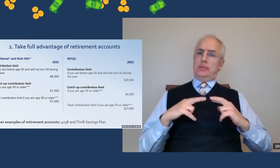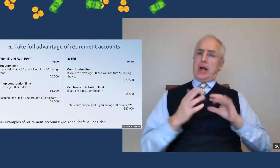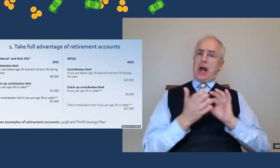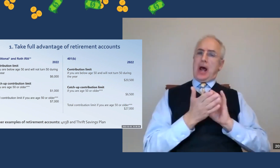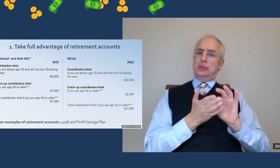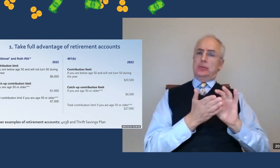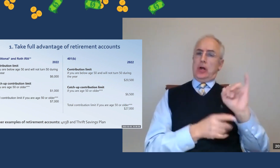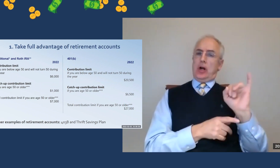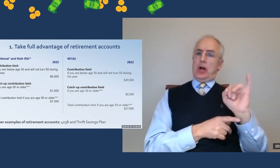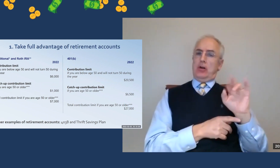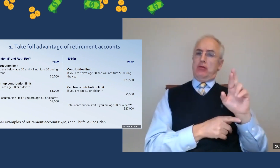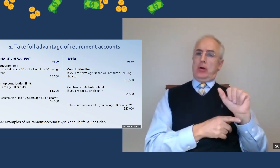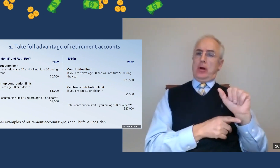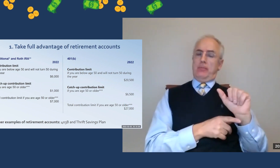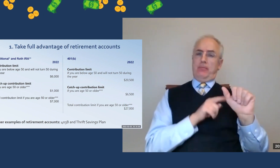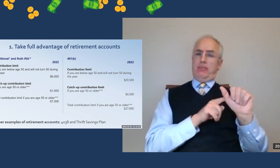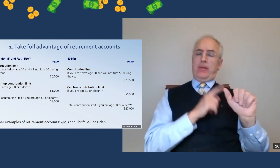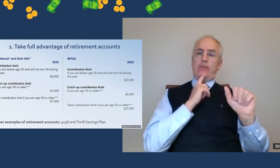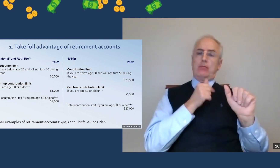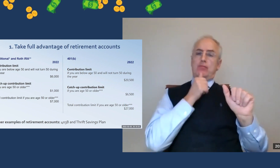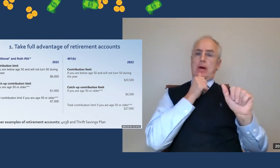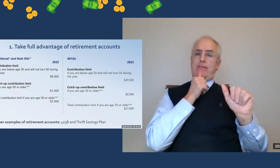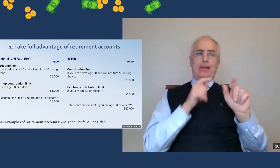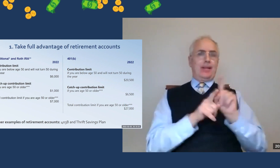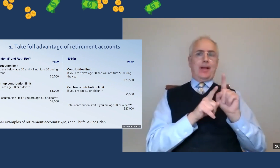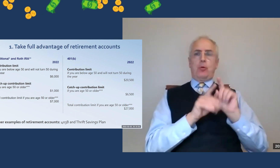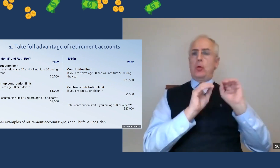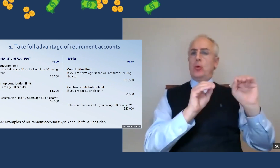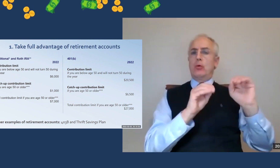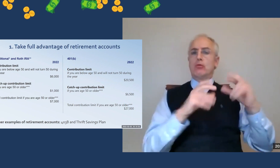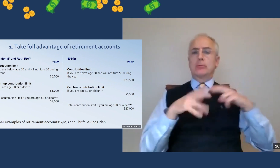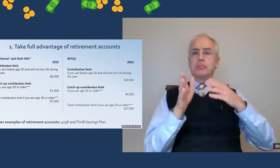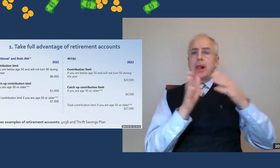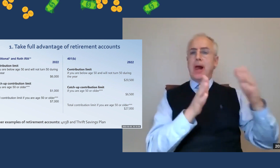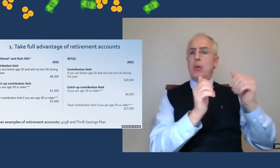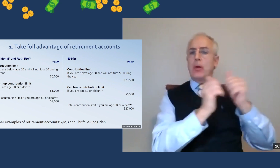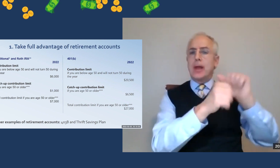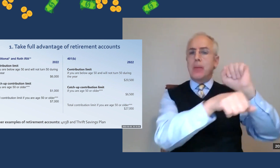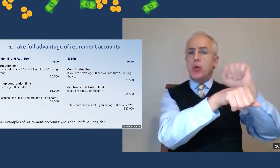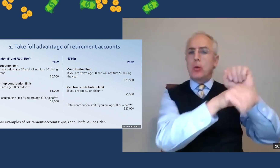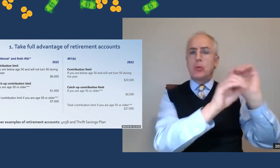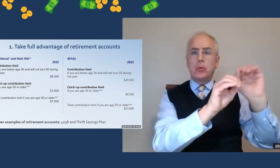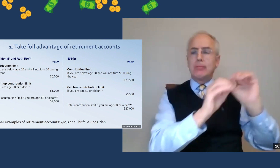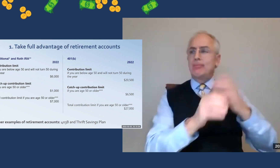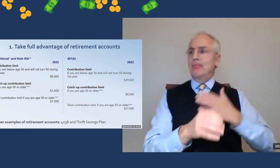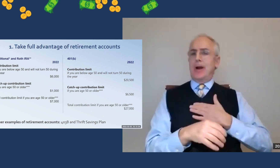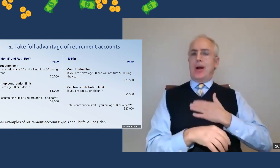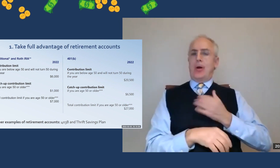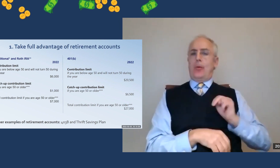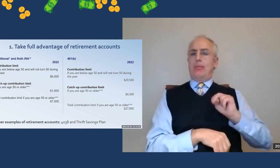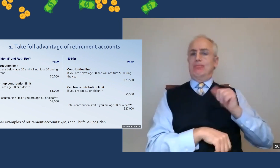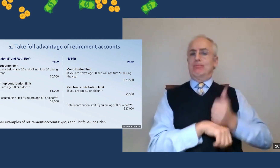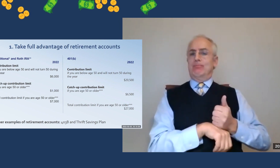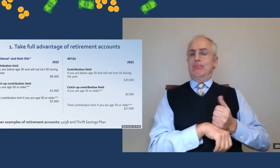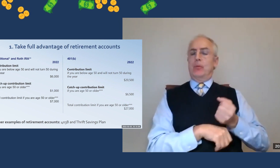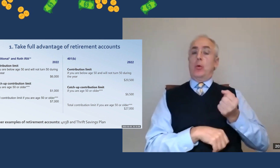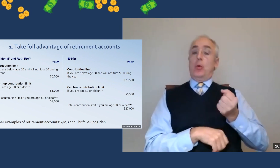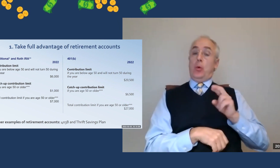IRA stands for individual retirement account. It's essentially private. It's not tied to any